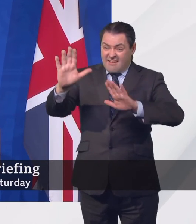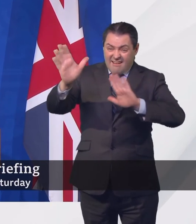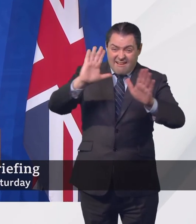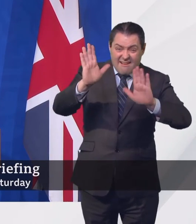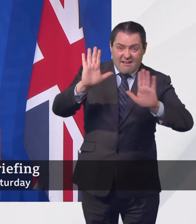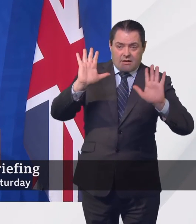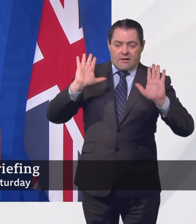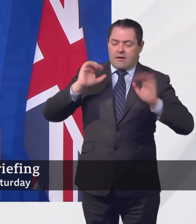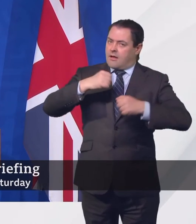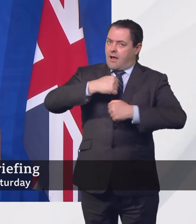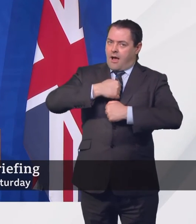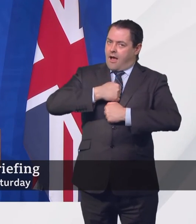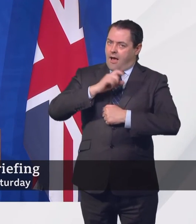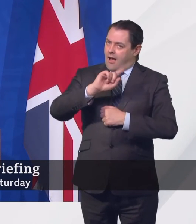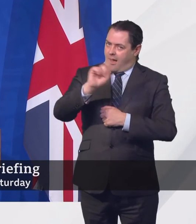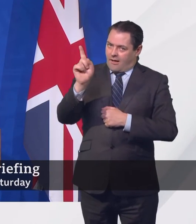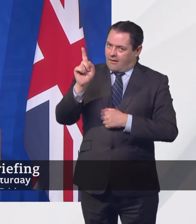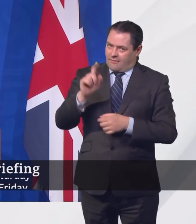we want.